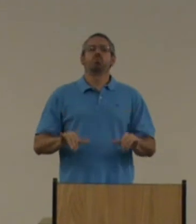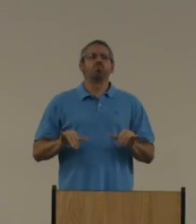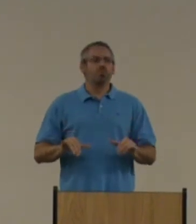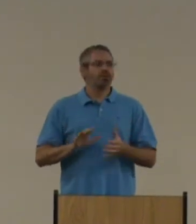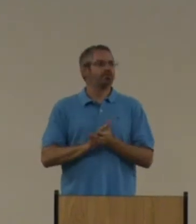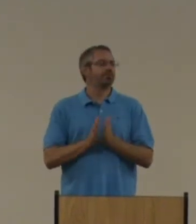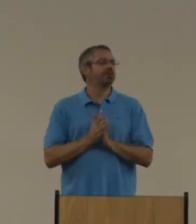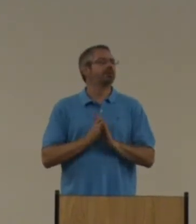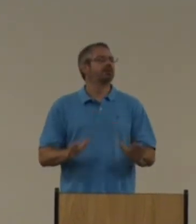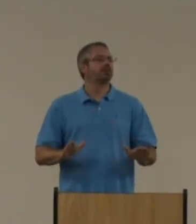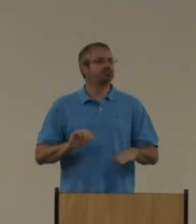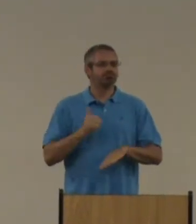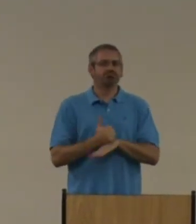Then, they came with peace.